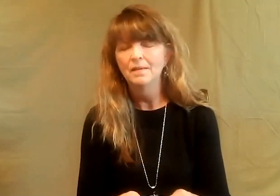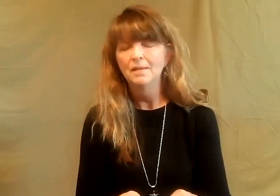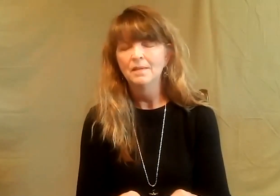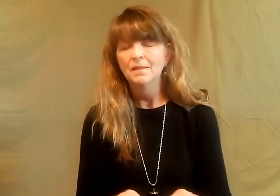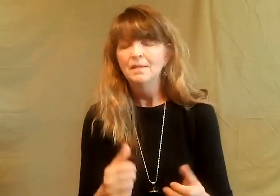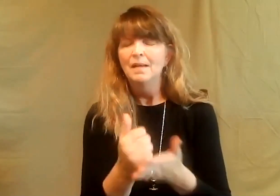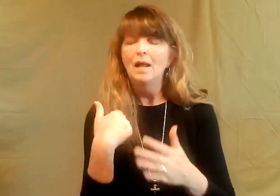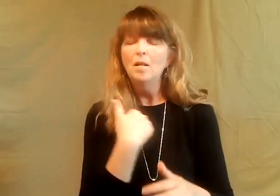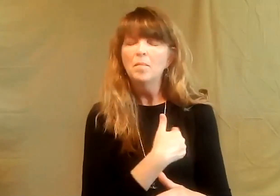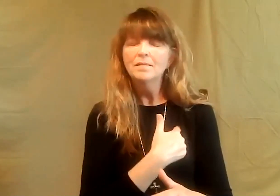for Jesus.